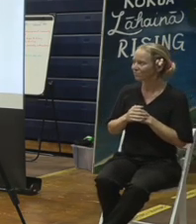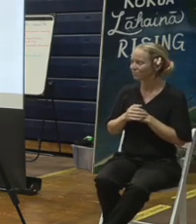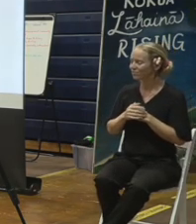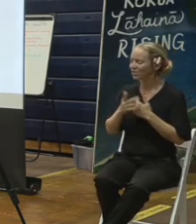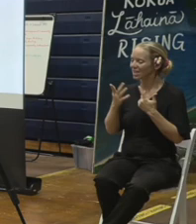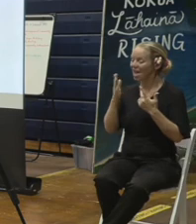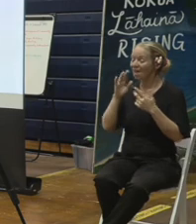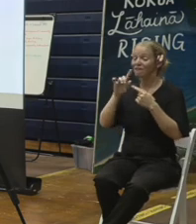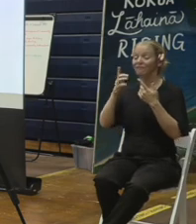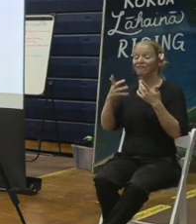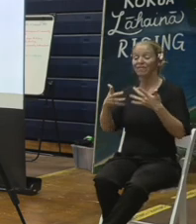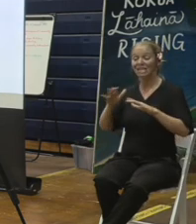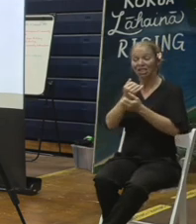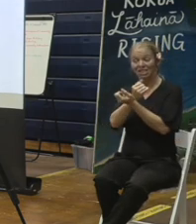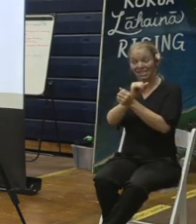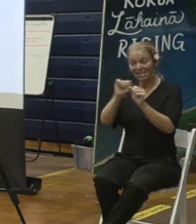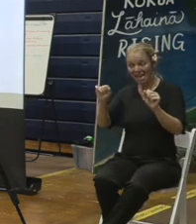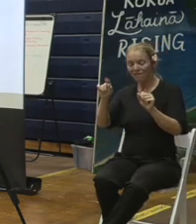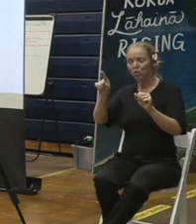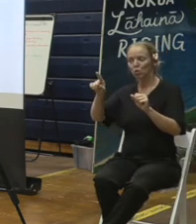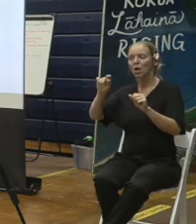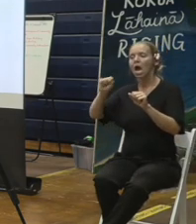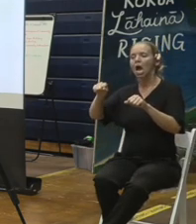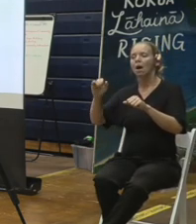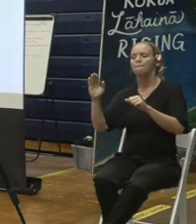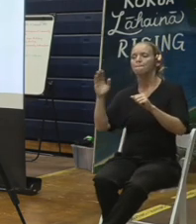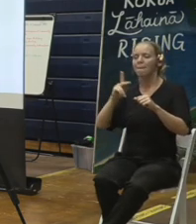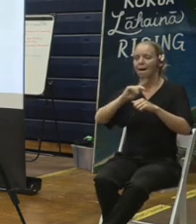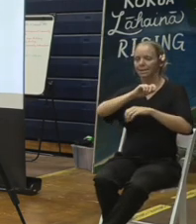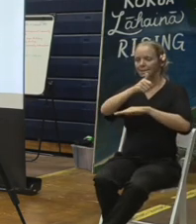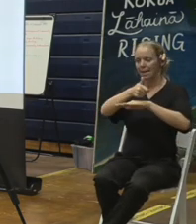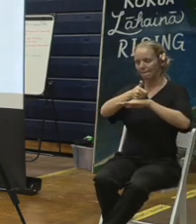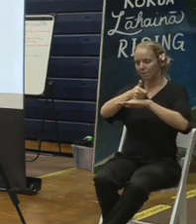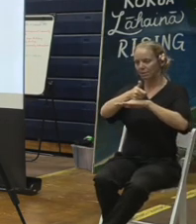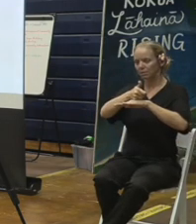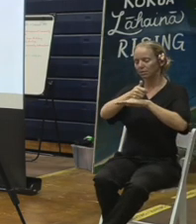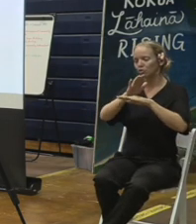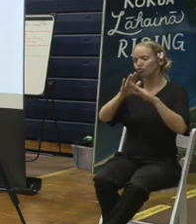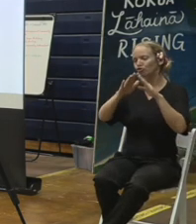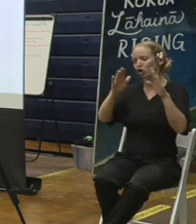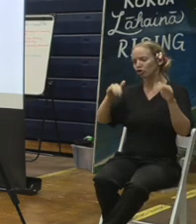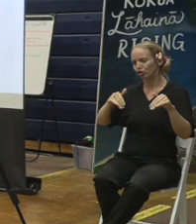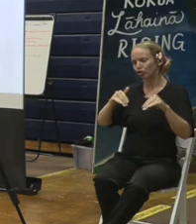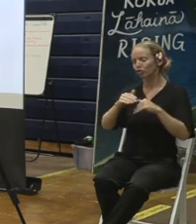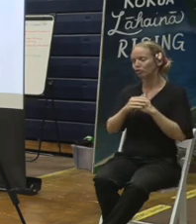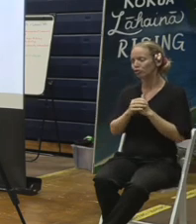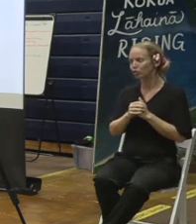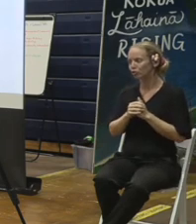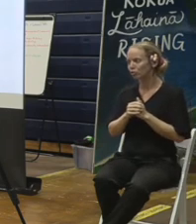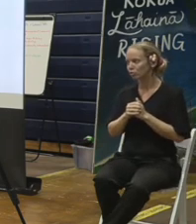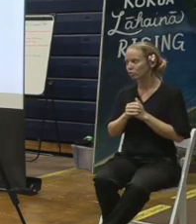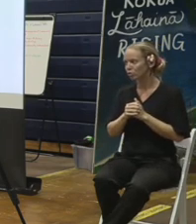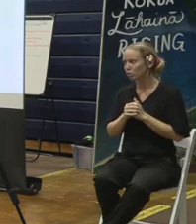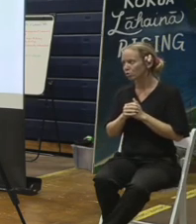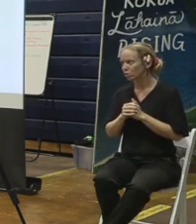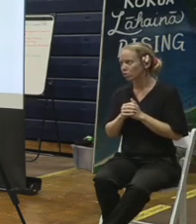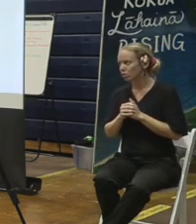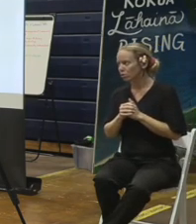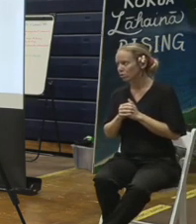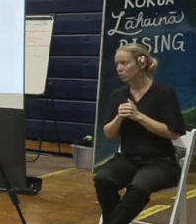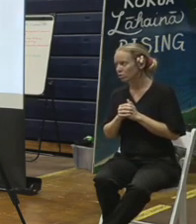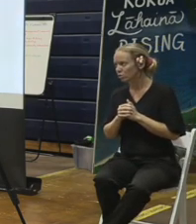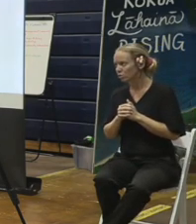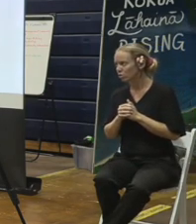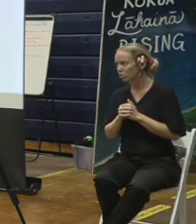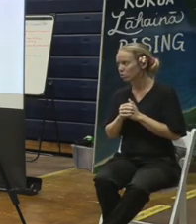structure. Once, if the results do come back as being contamination above